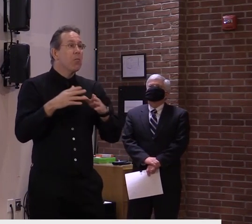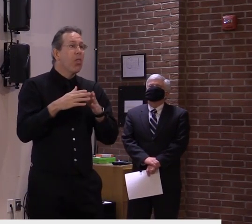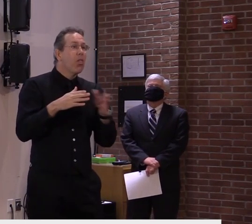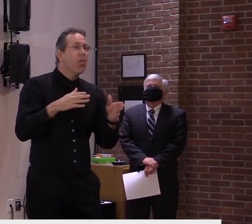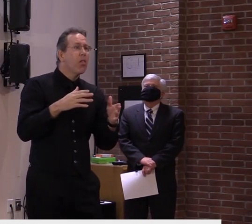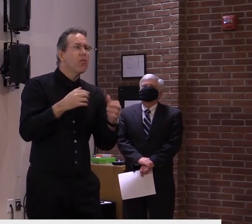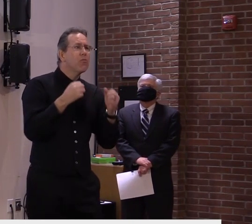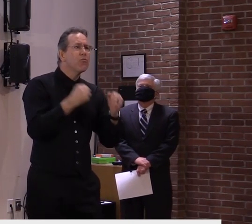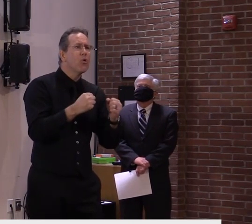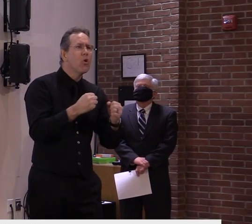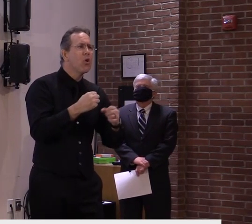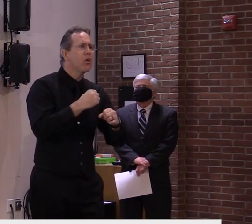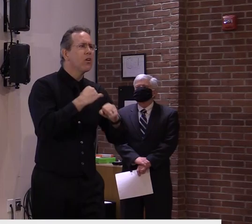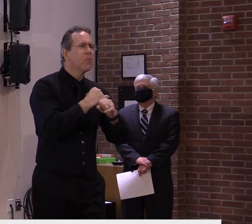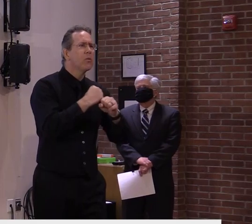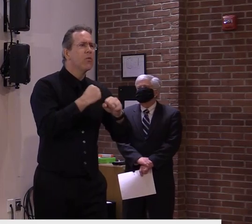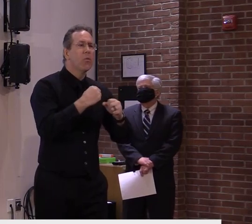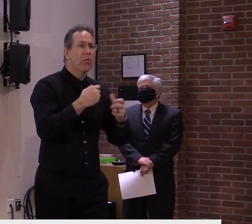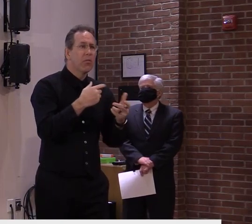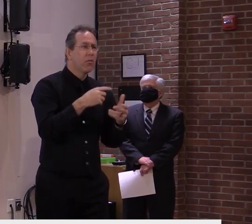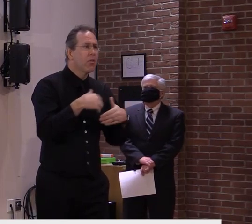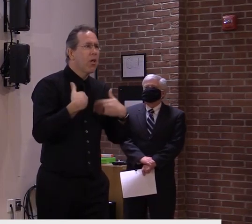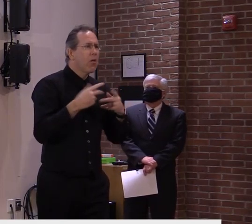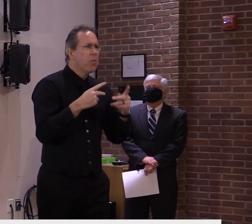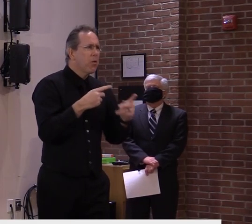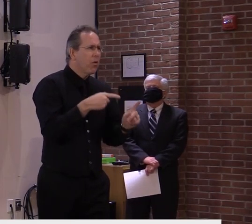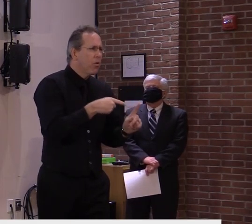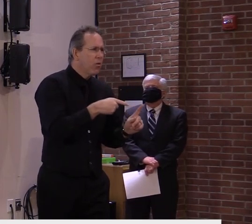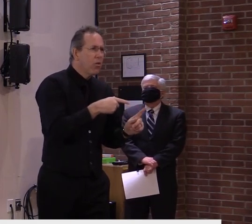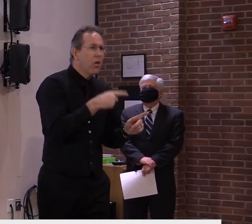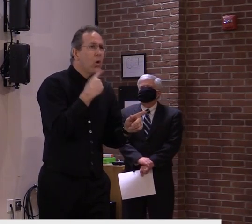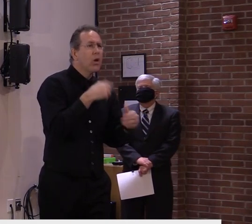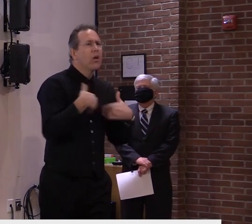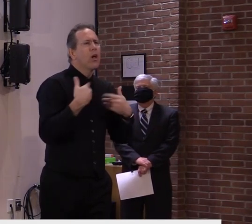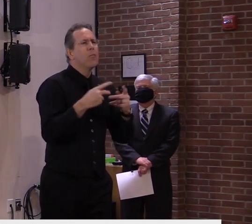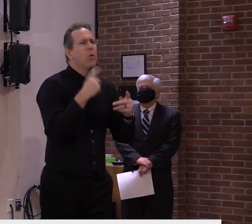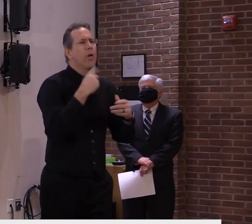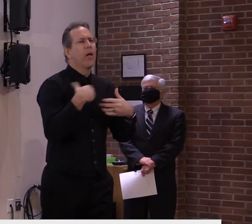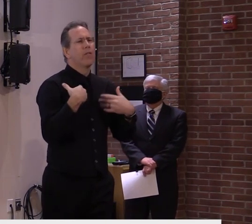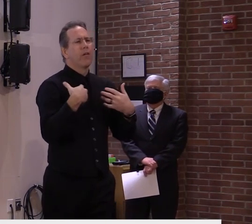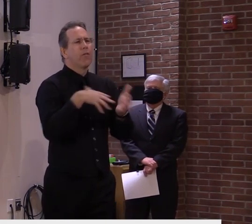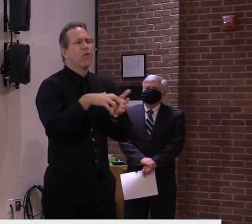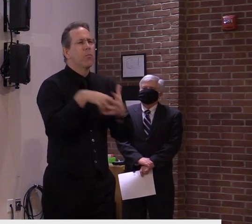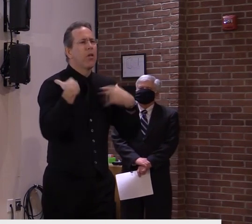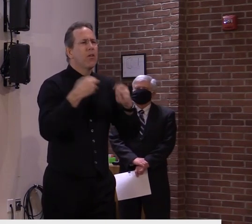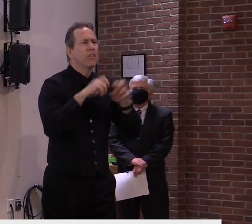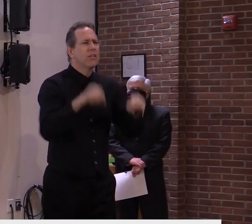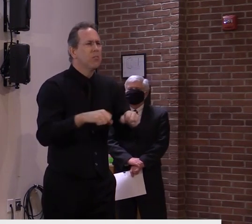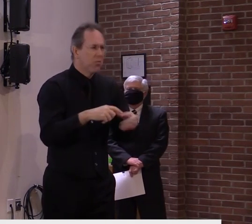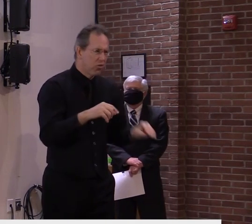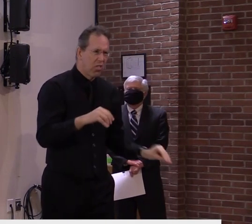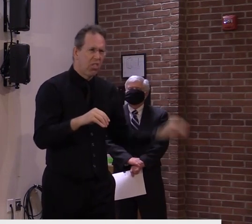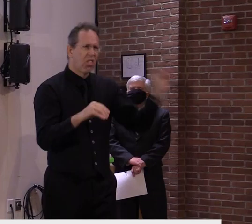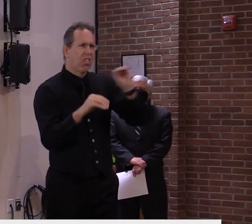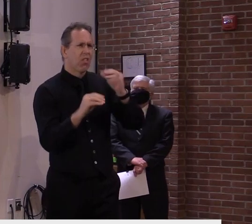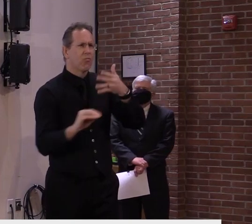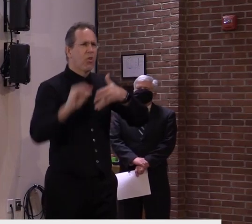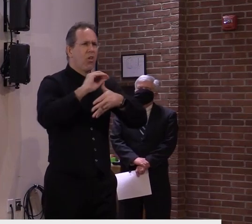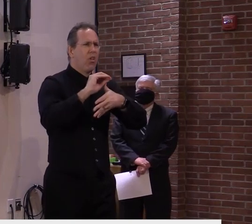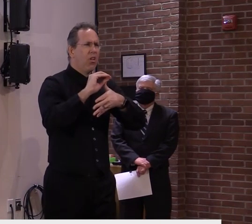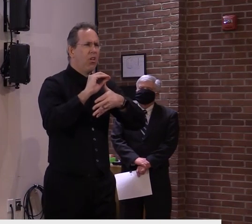pushed up instead of going into the 60s age band, the 65-plus age band. Why not –